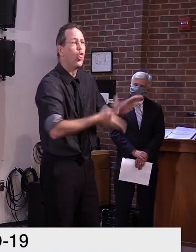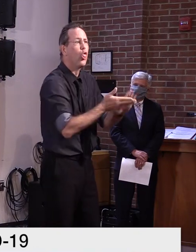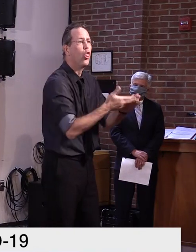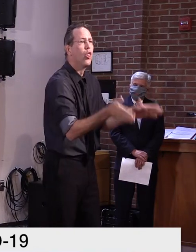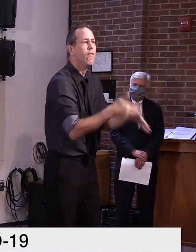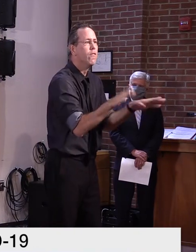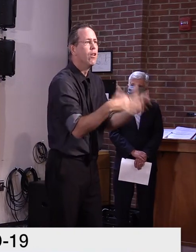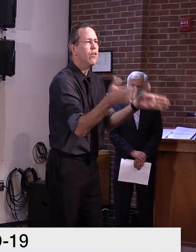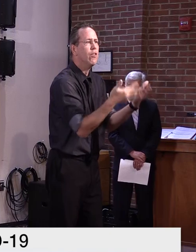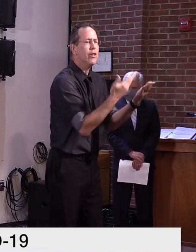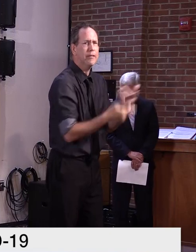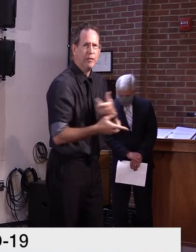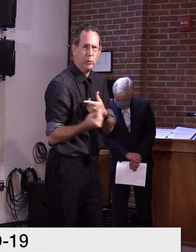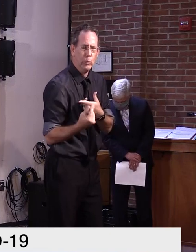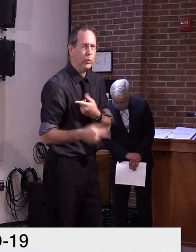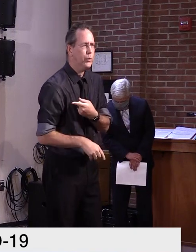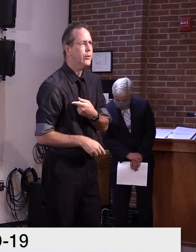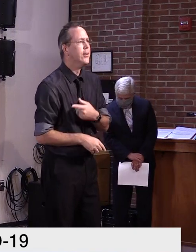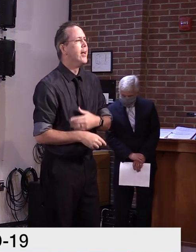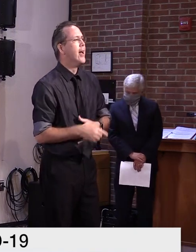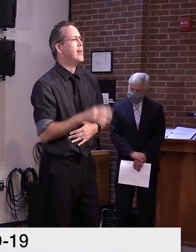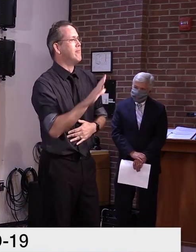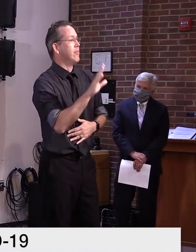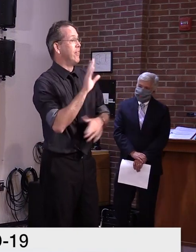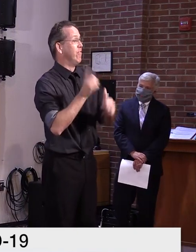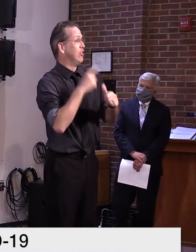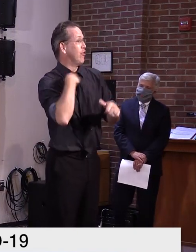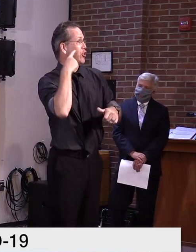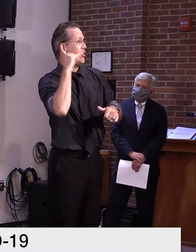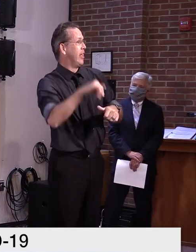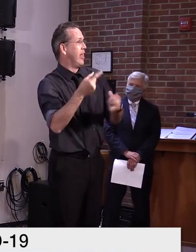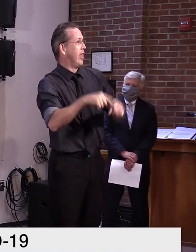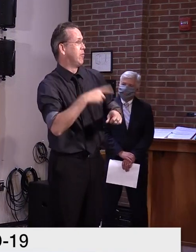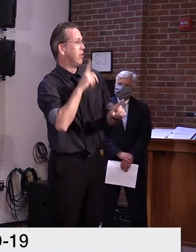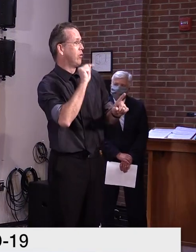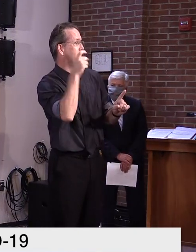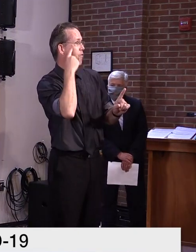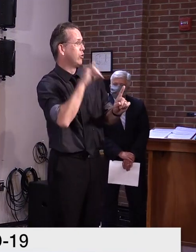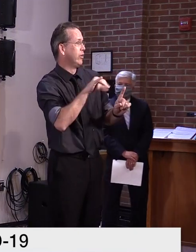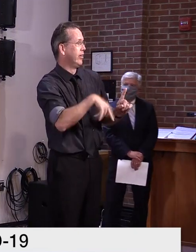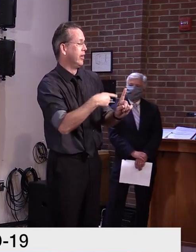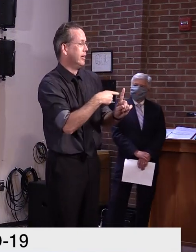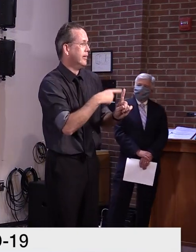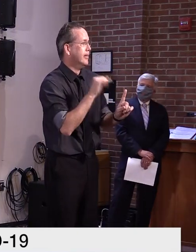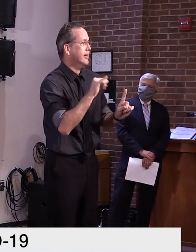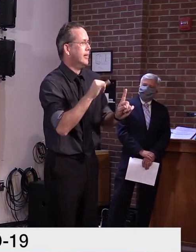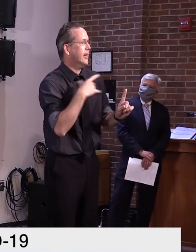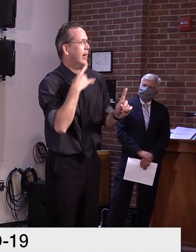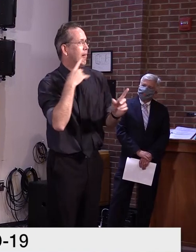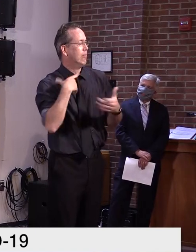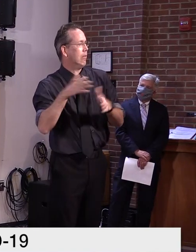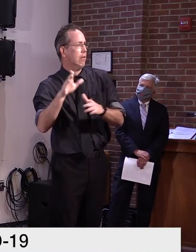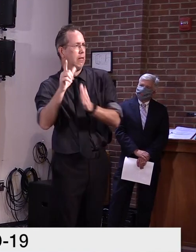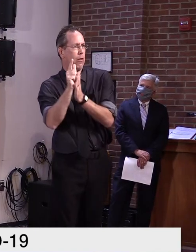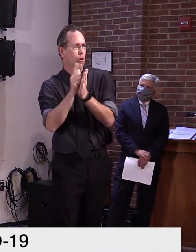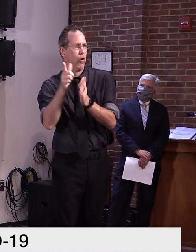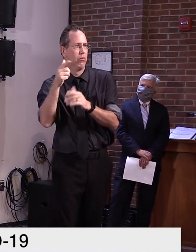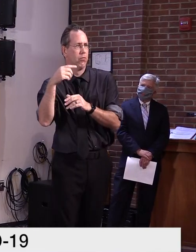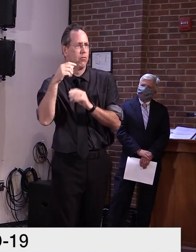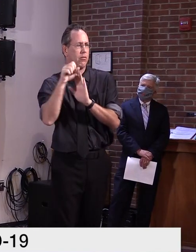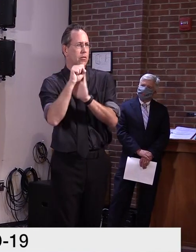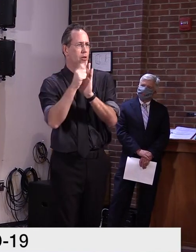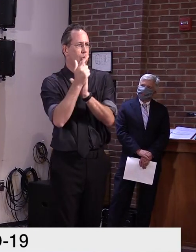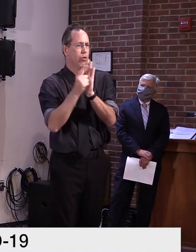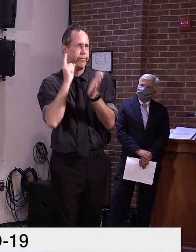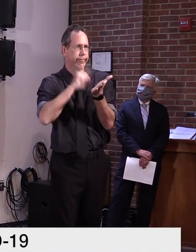I've heard of this as well. So, um, maybe Secretary of State even might have some, uh, some thoughts on